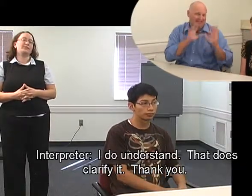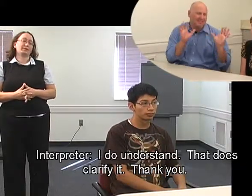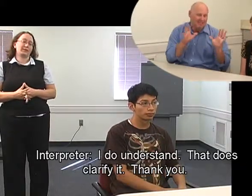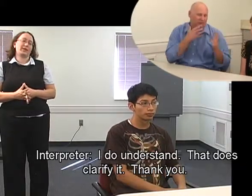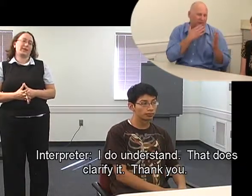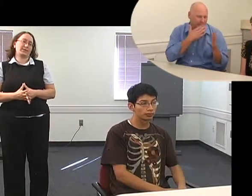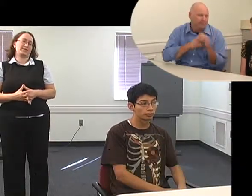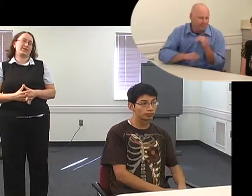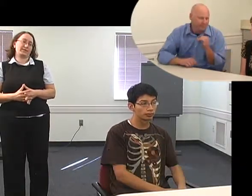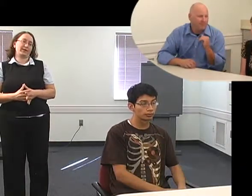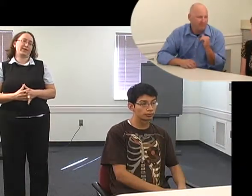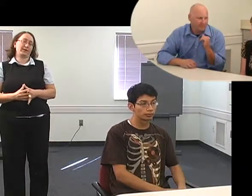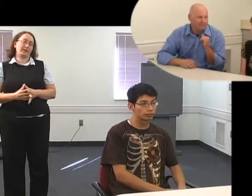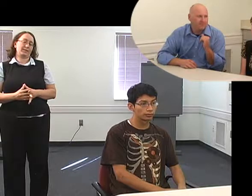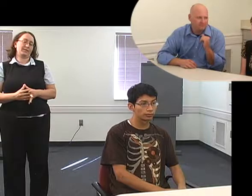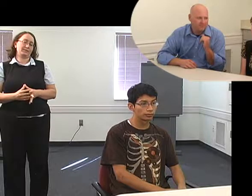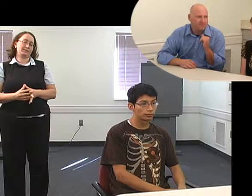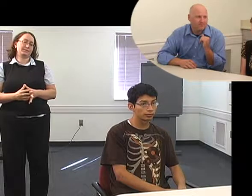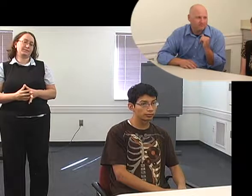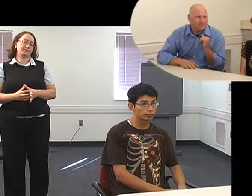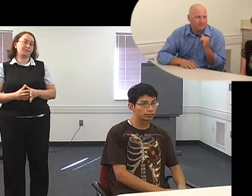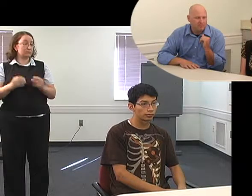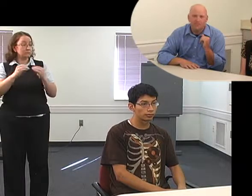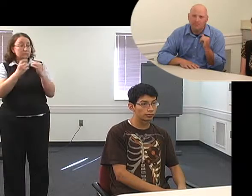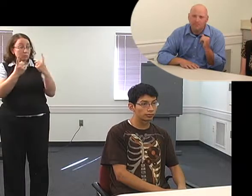I do understand and that does clarify it, thank you.